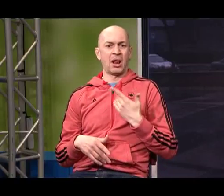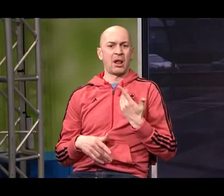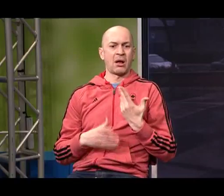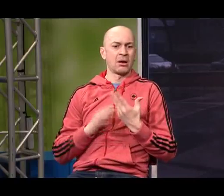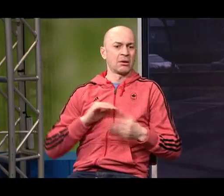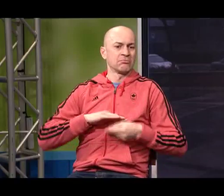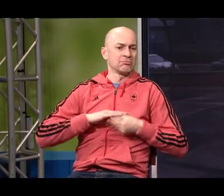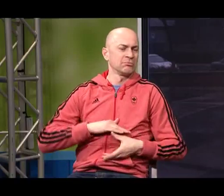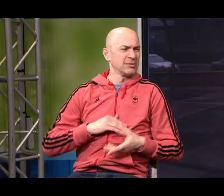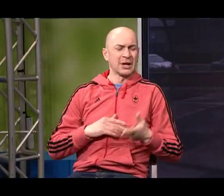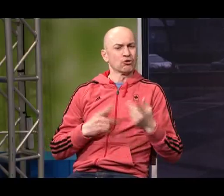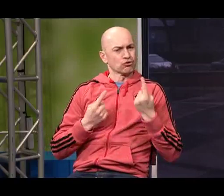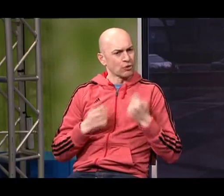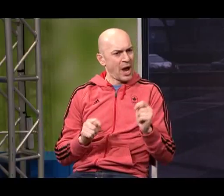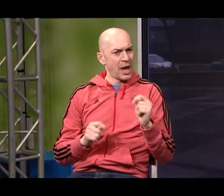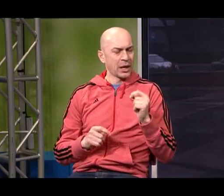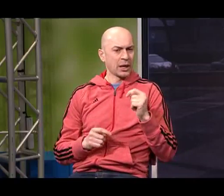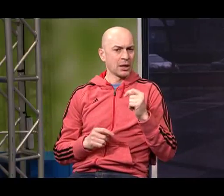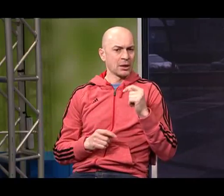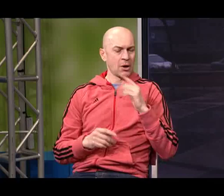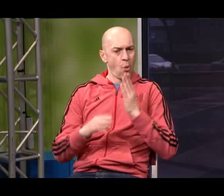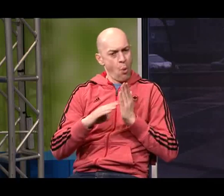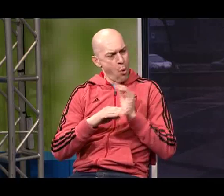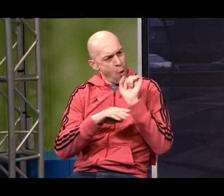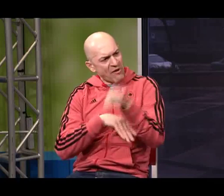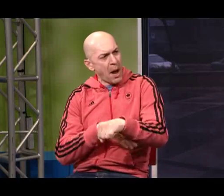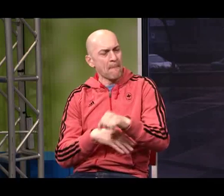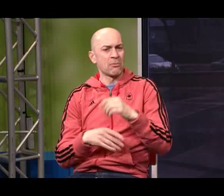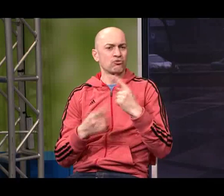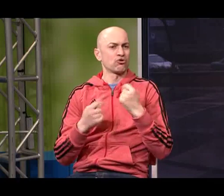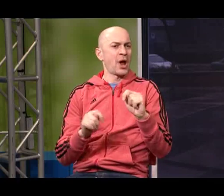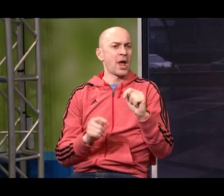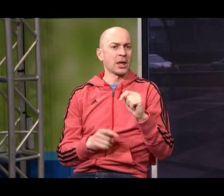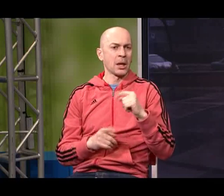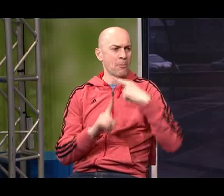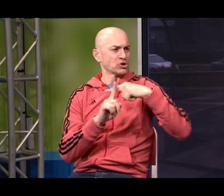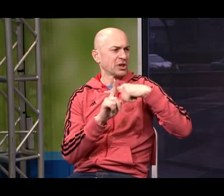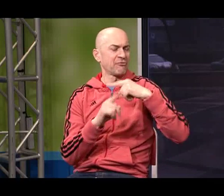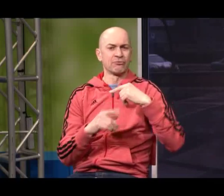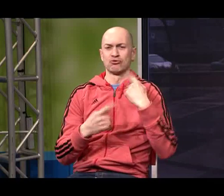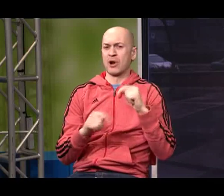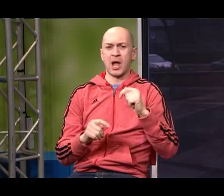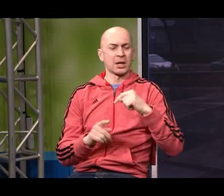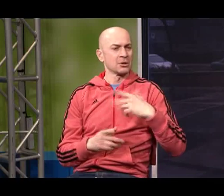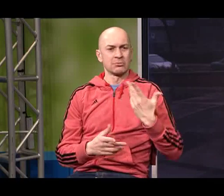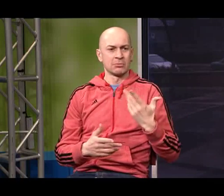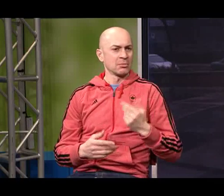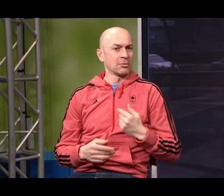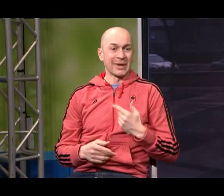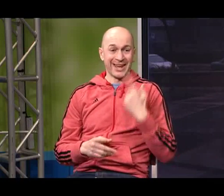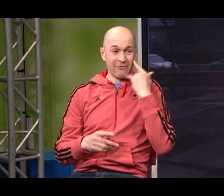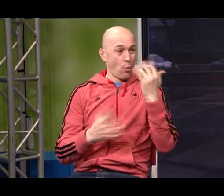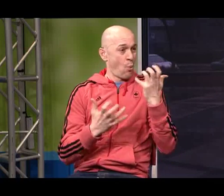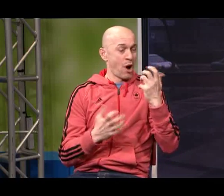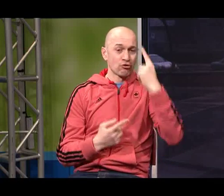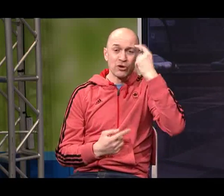get discouraged or demoralized and to believe that you can overcome no matter what the barriers are